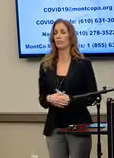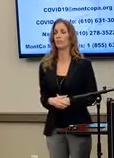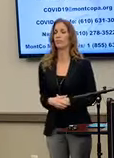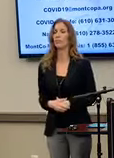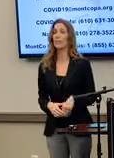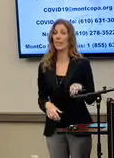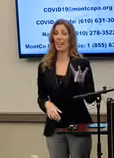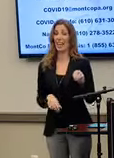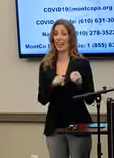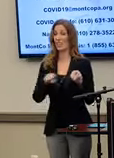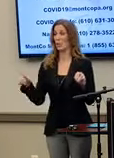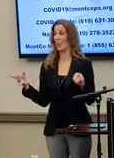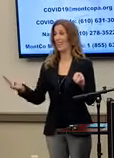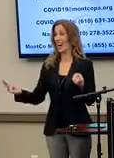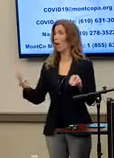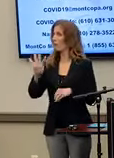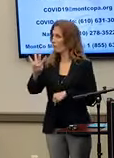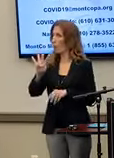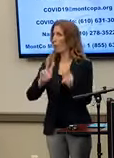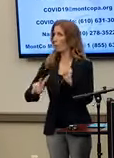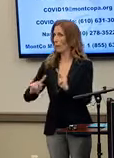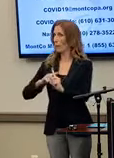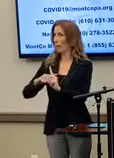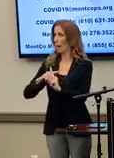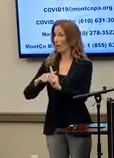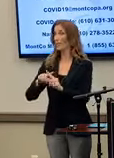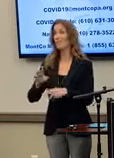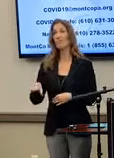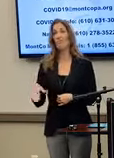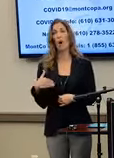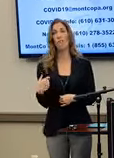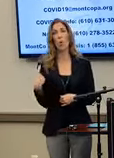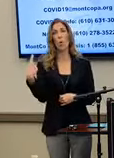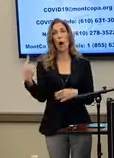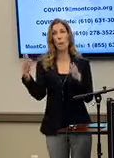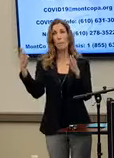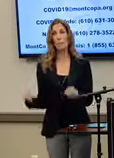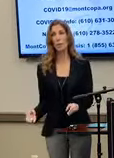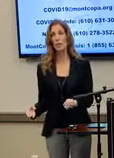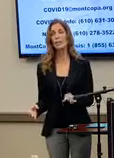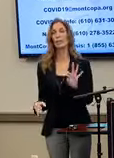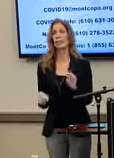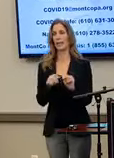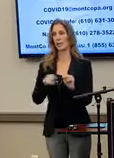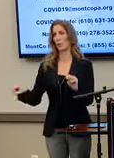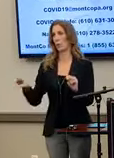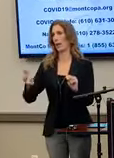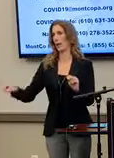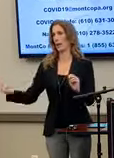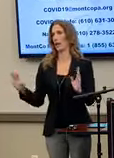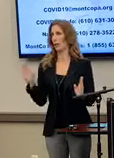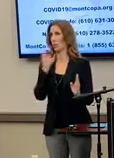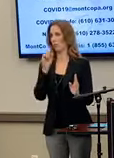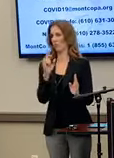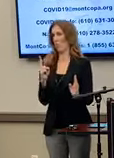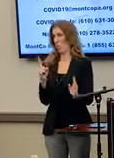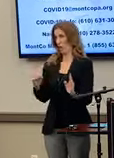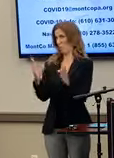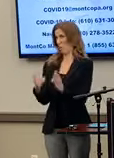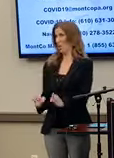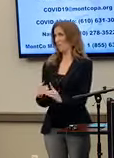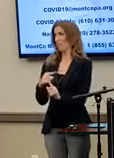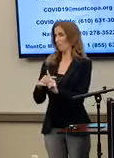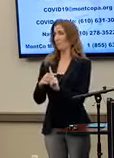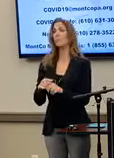between 80 and 89, and one between 90 and 99. We have